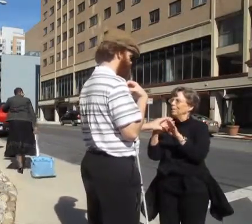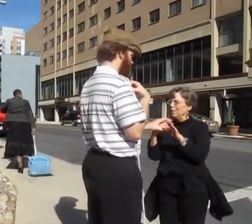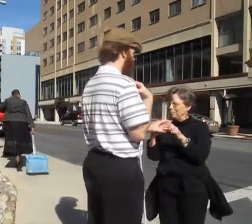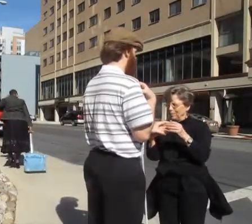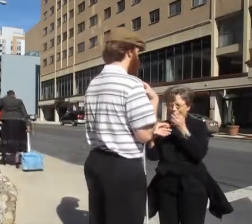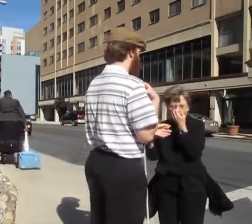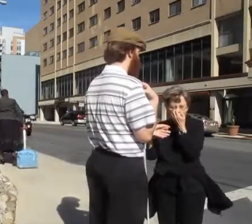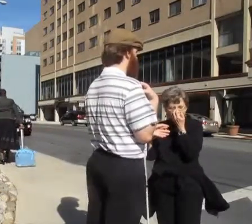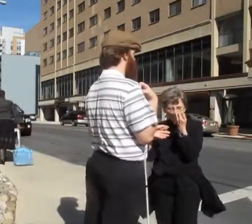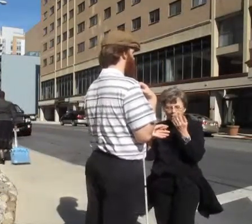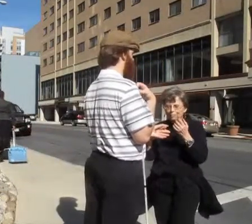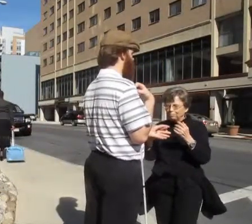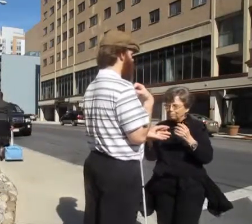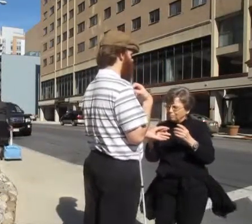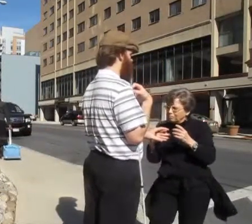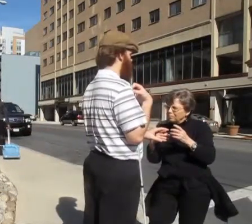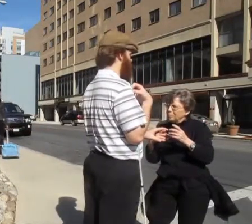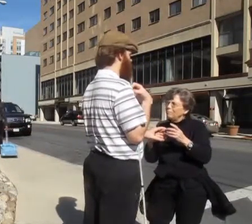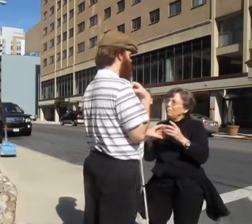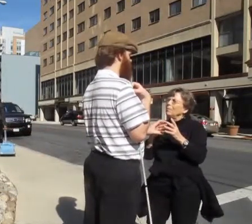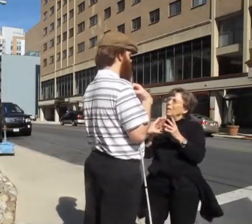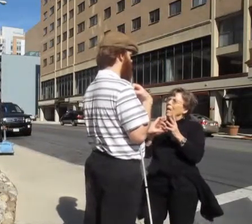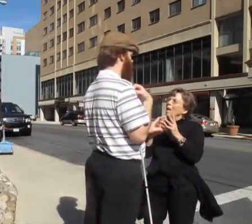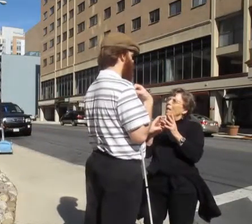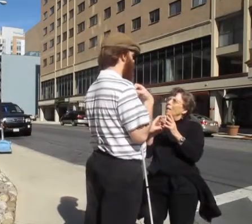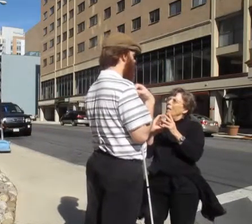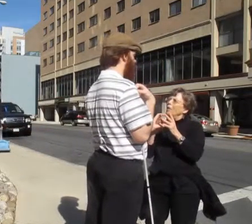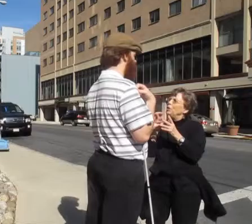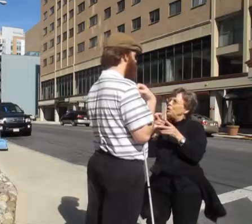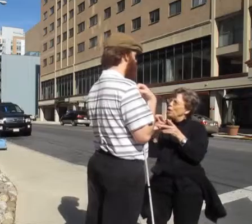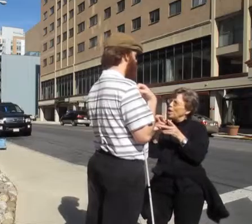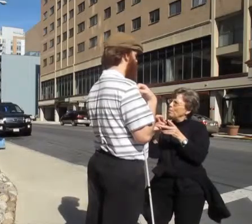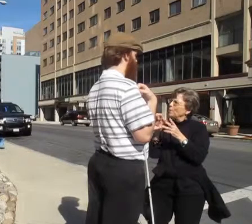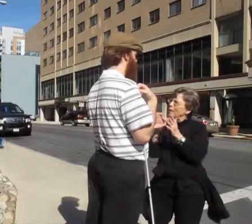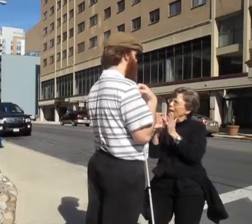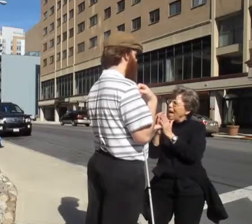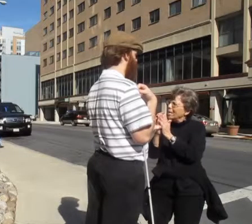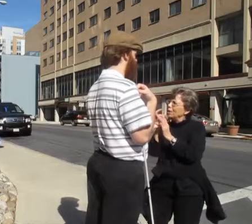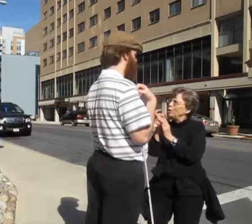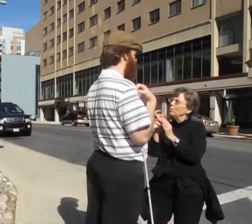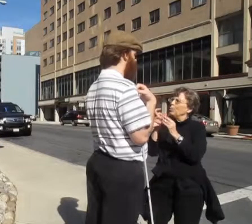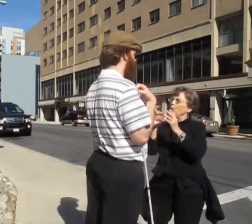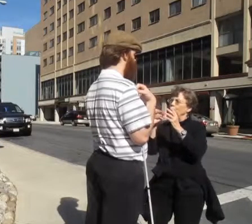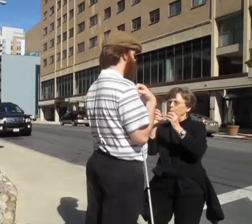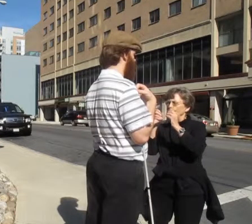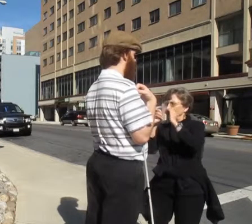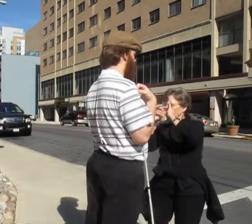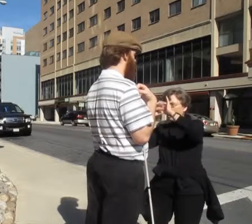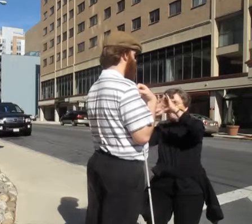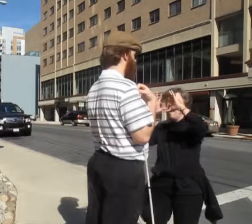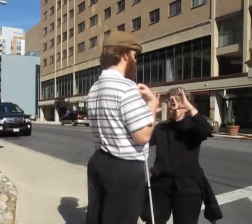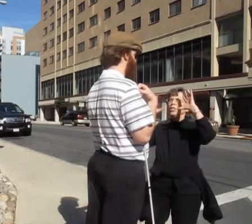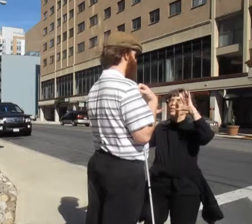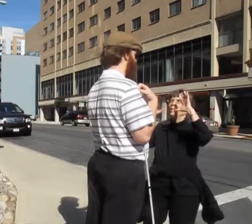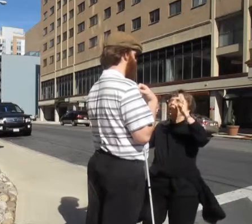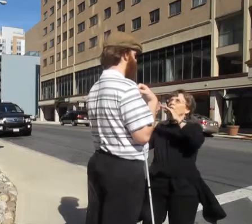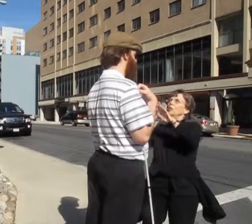I'm going to ask you to just imagine that your